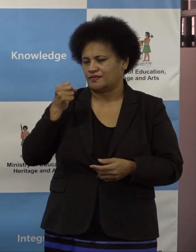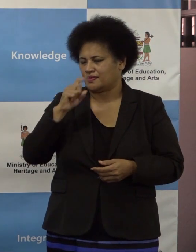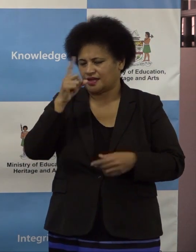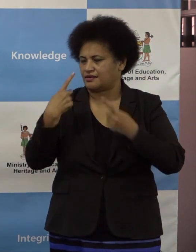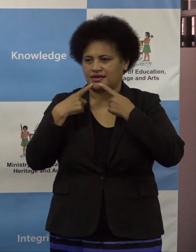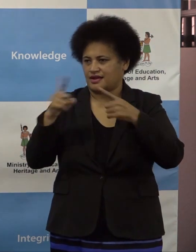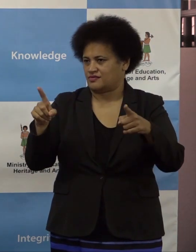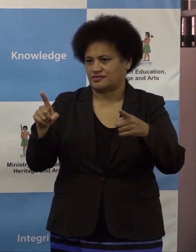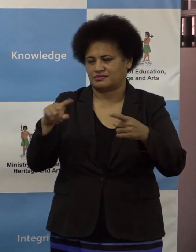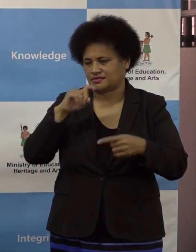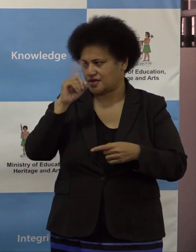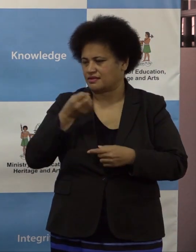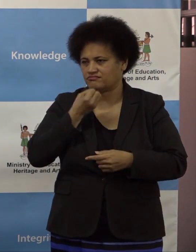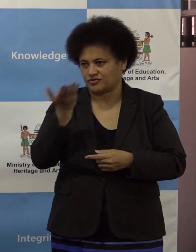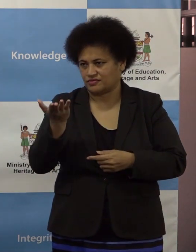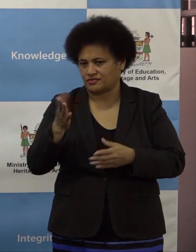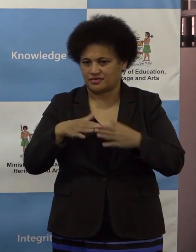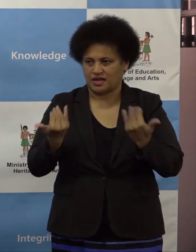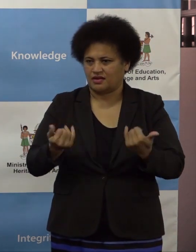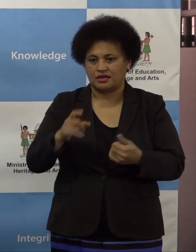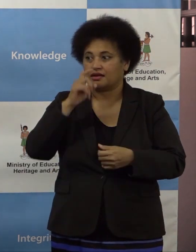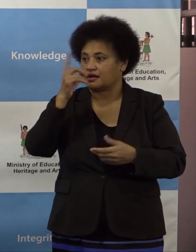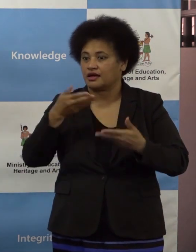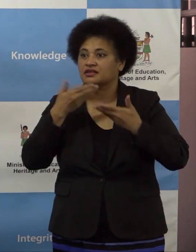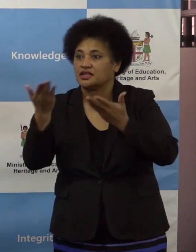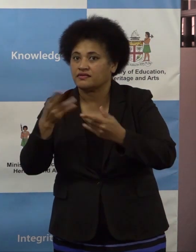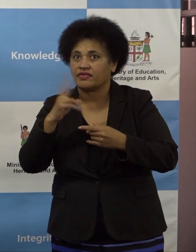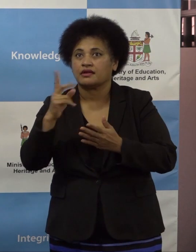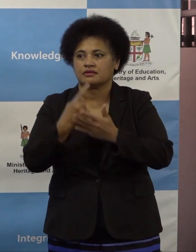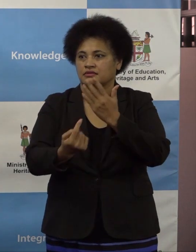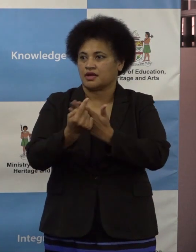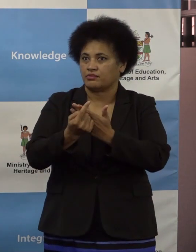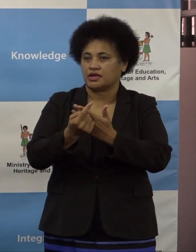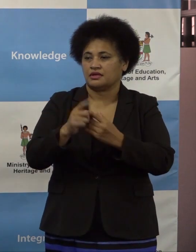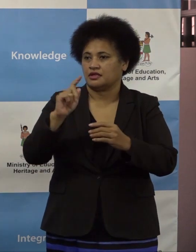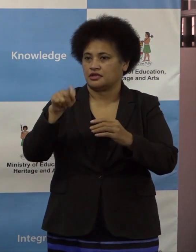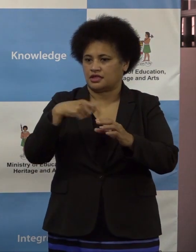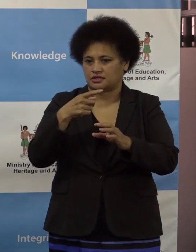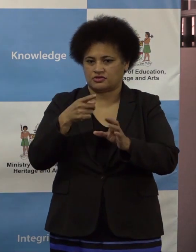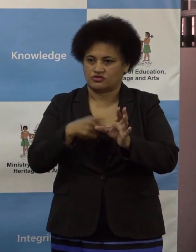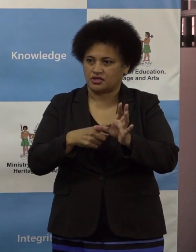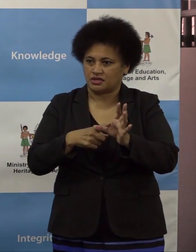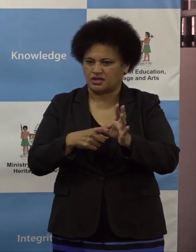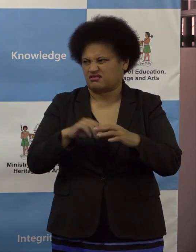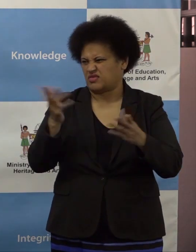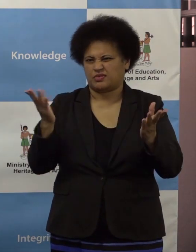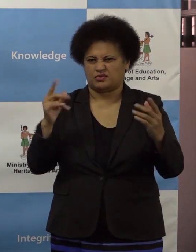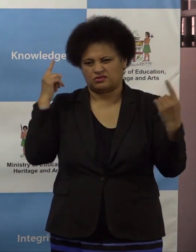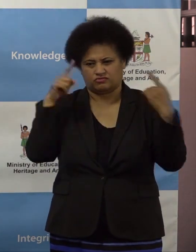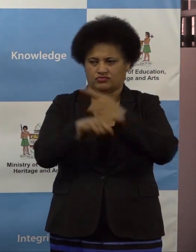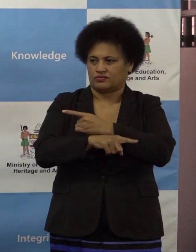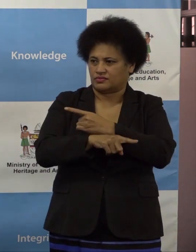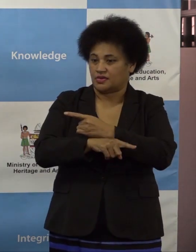wish to give a date and then we are not able to adhere to that date because that's going to create more confusion. But my